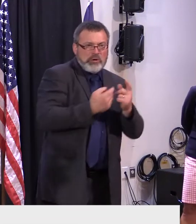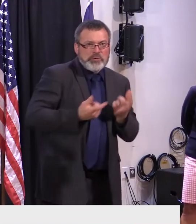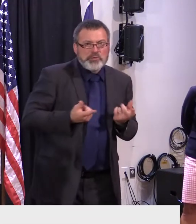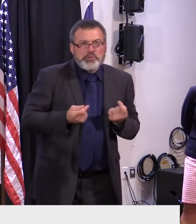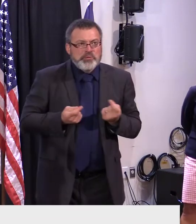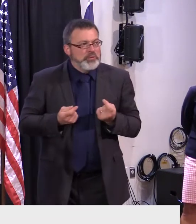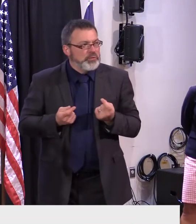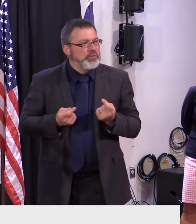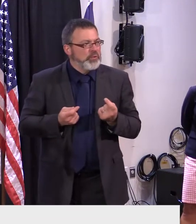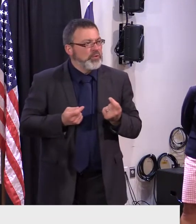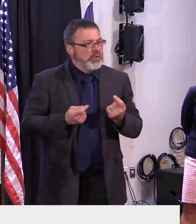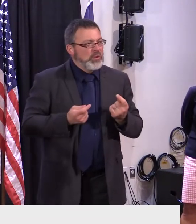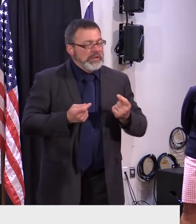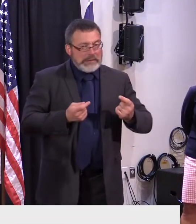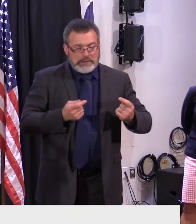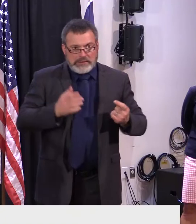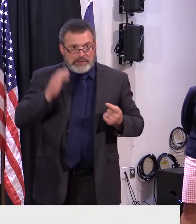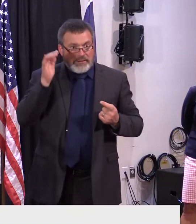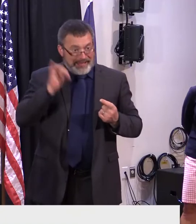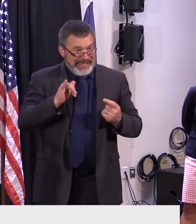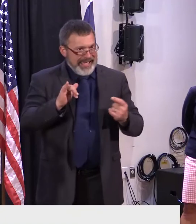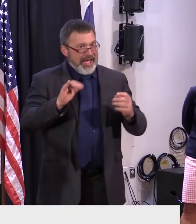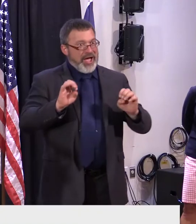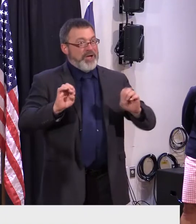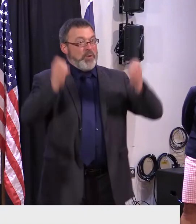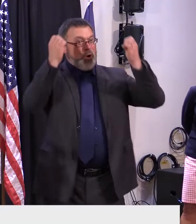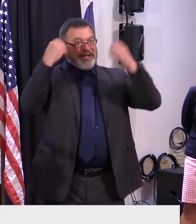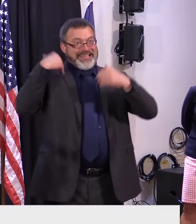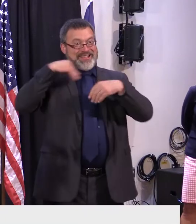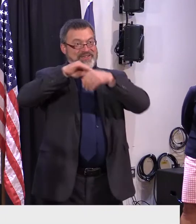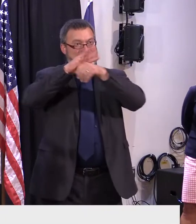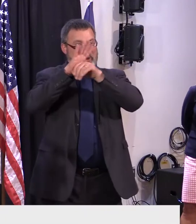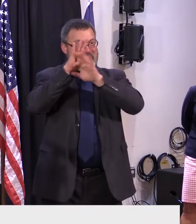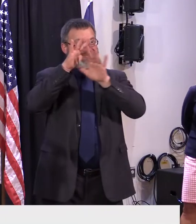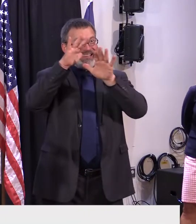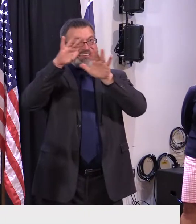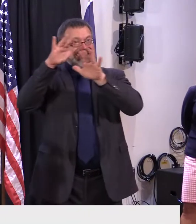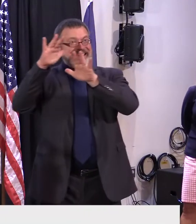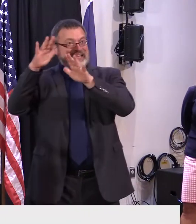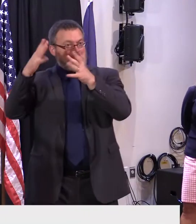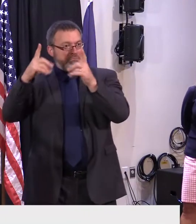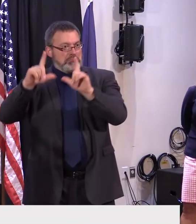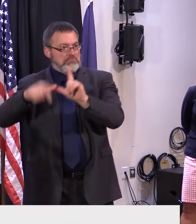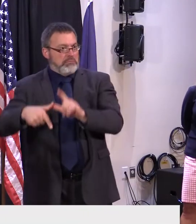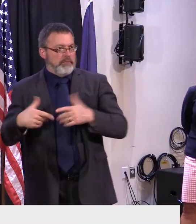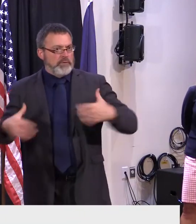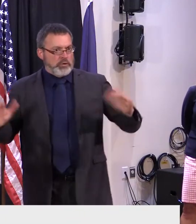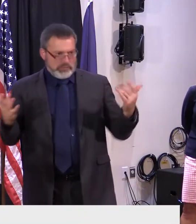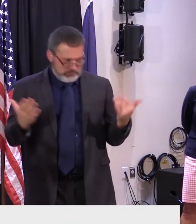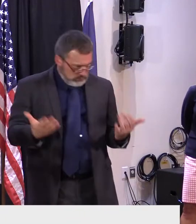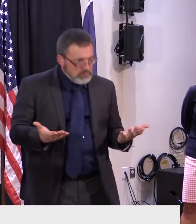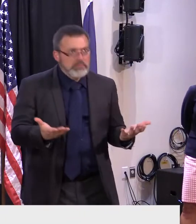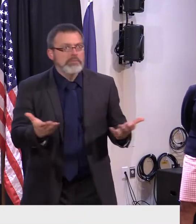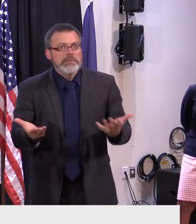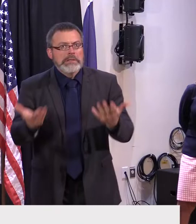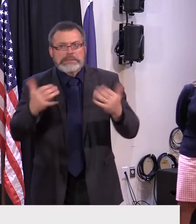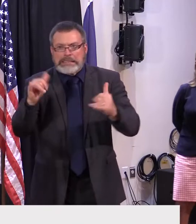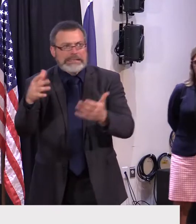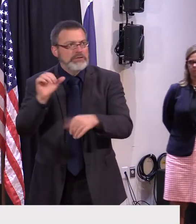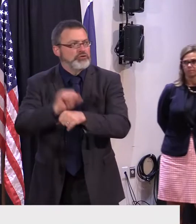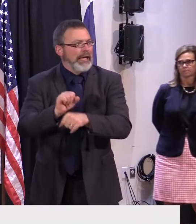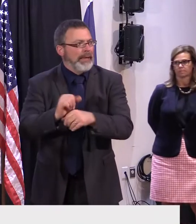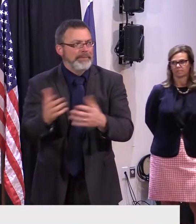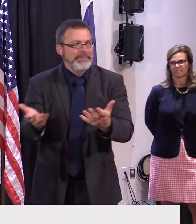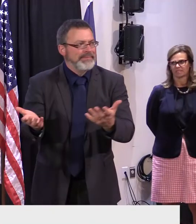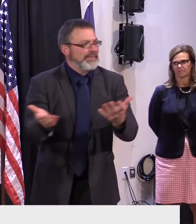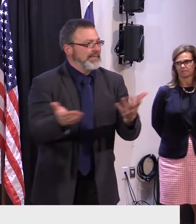and the money is drying up. This wasn't intended wasn't the intention of Congress to have this go on in